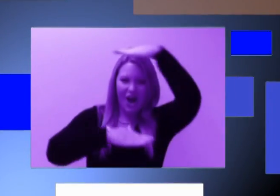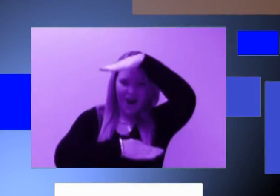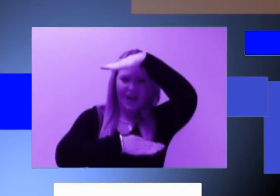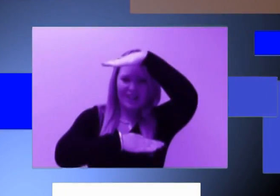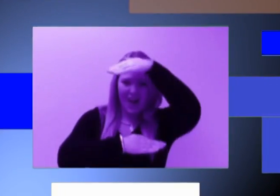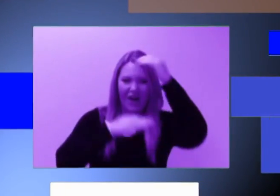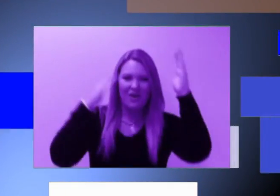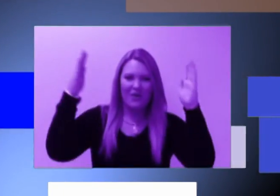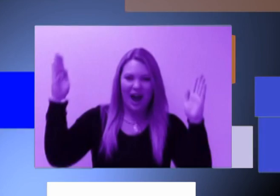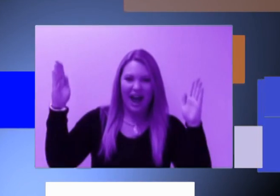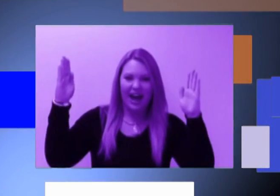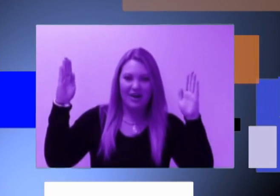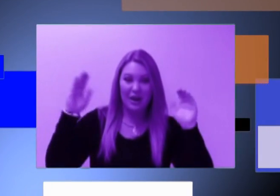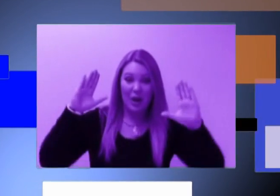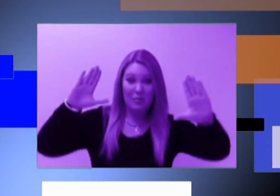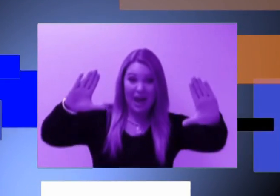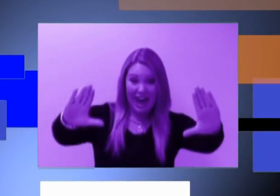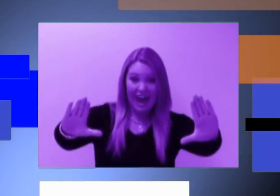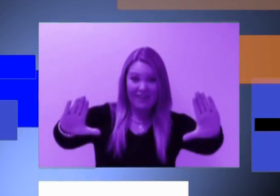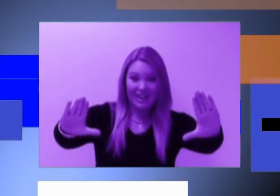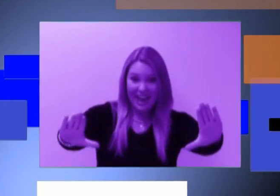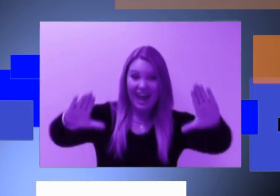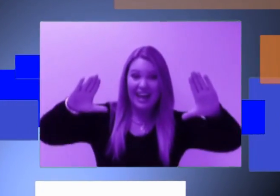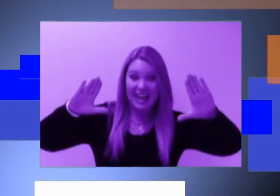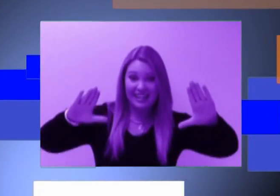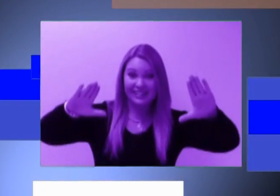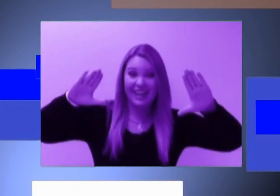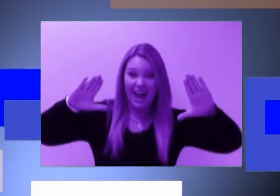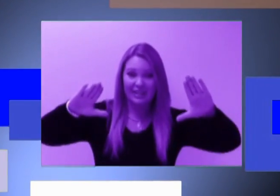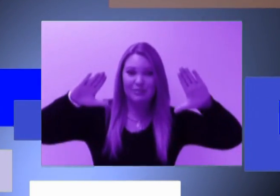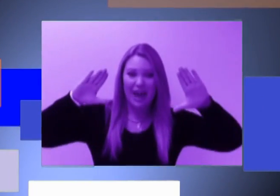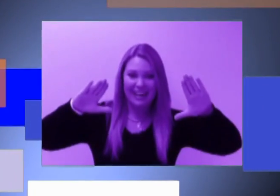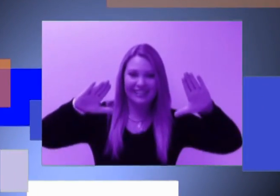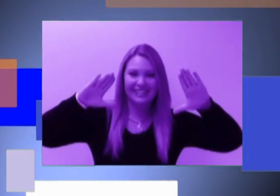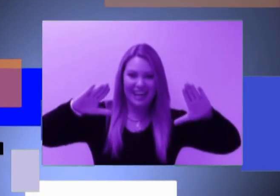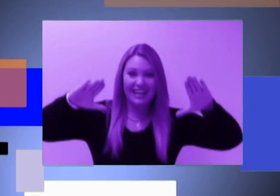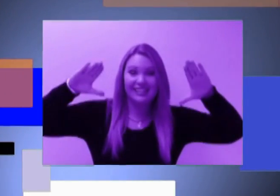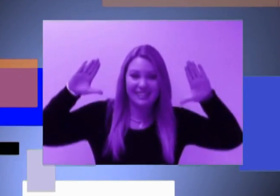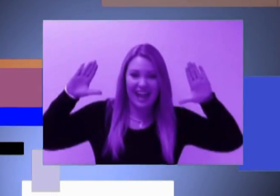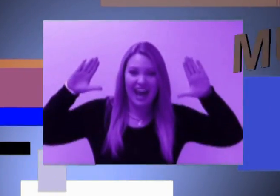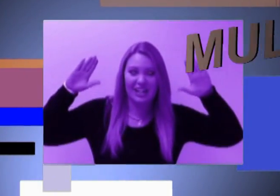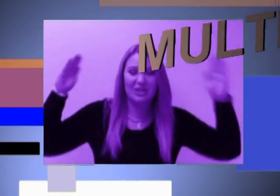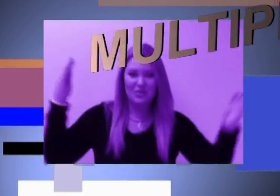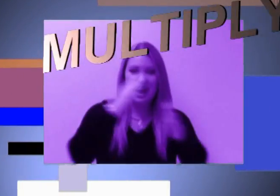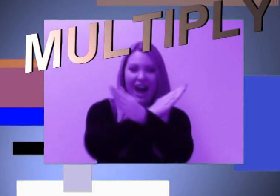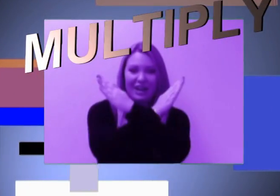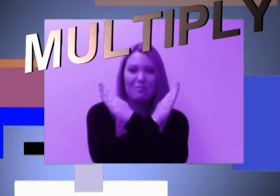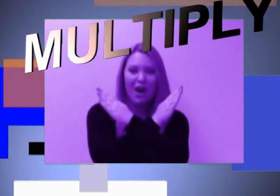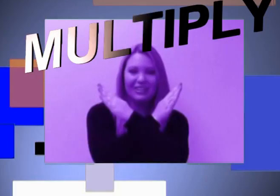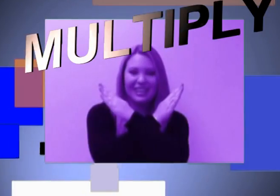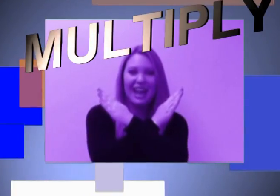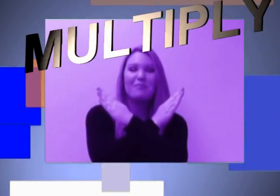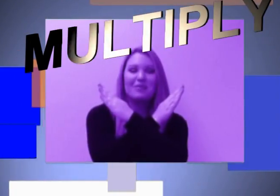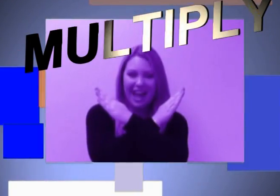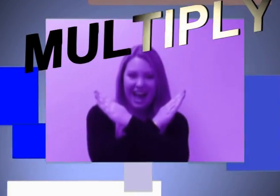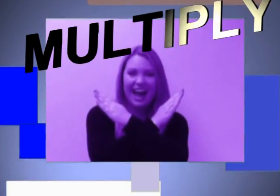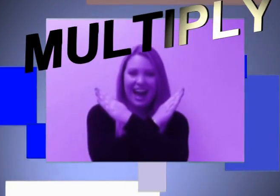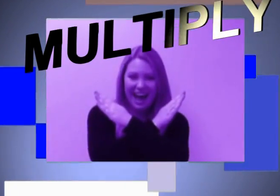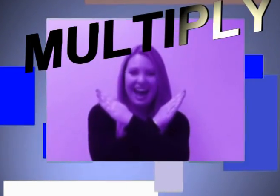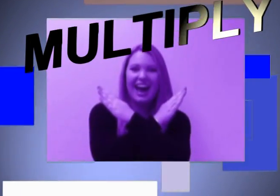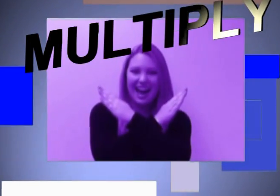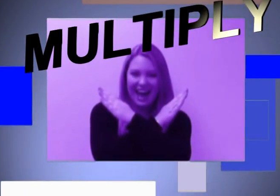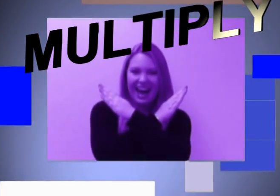all around. But area is the space inside. You've gotta multiply